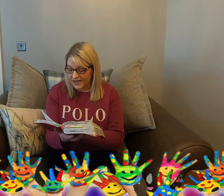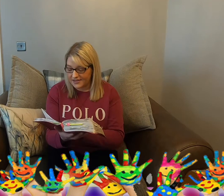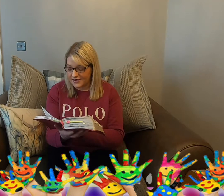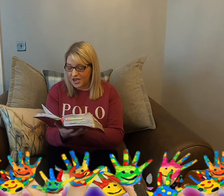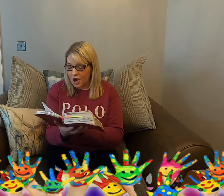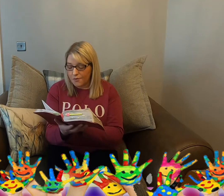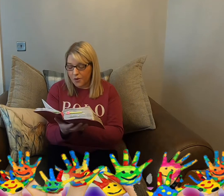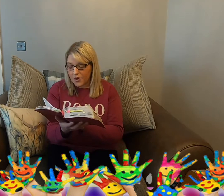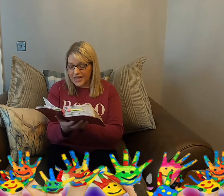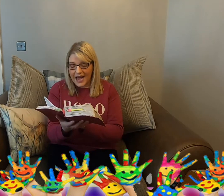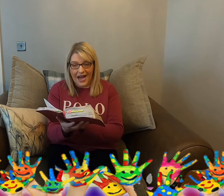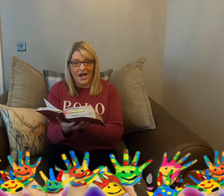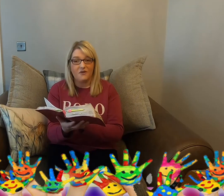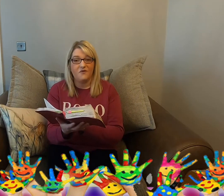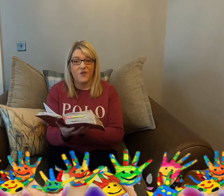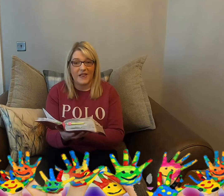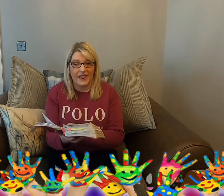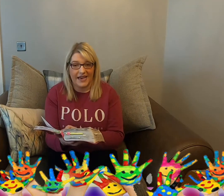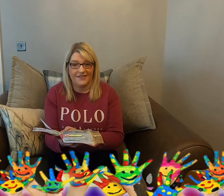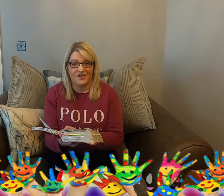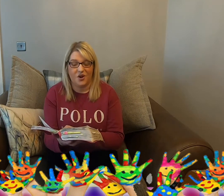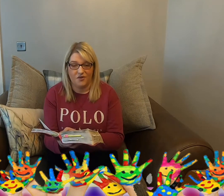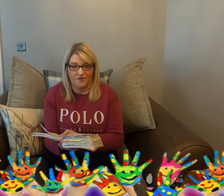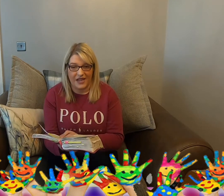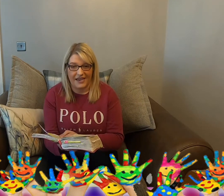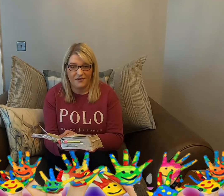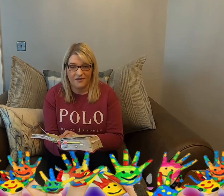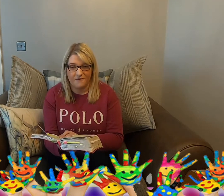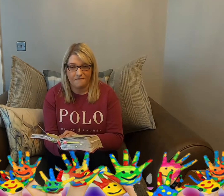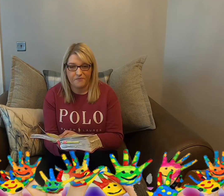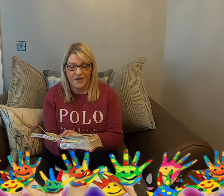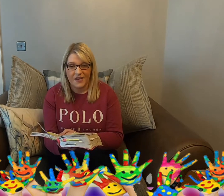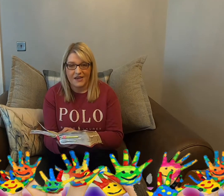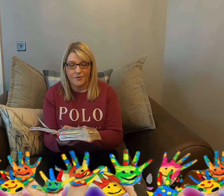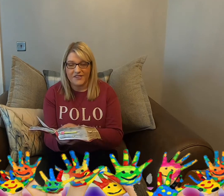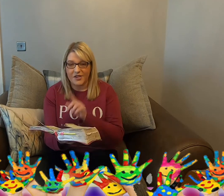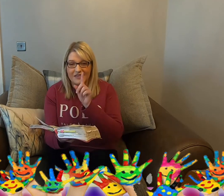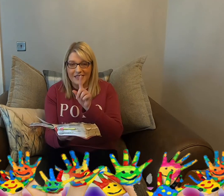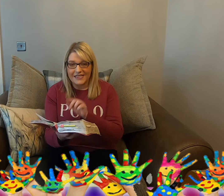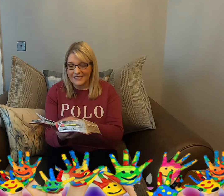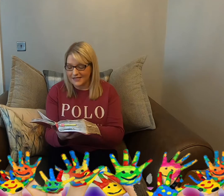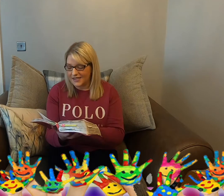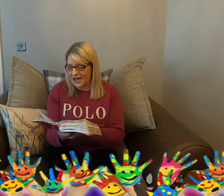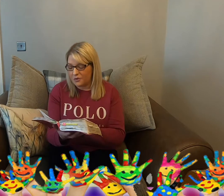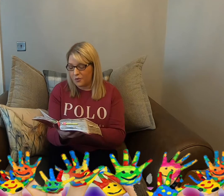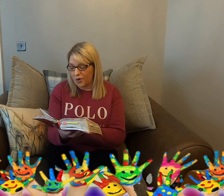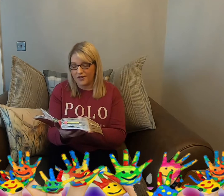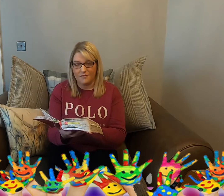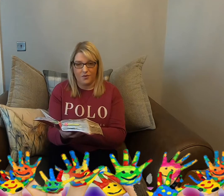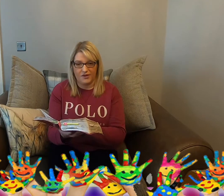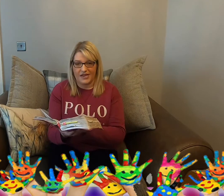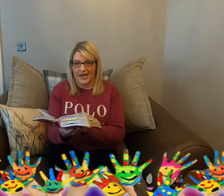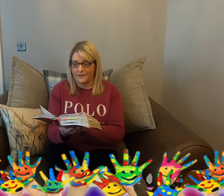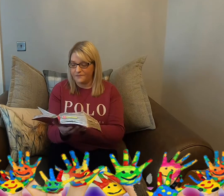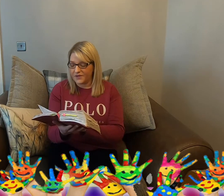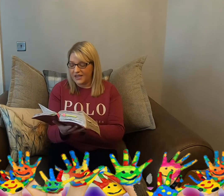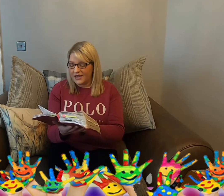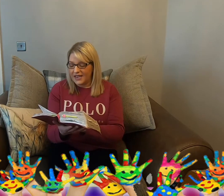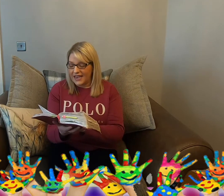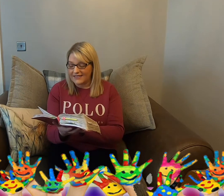but will have the light of life. Boys and girls, listen to that one more time. It